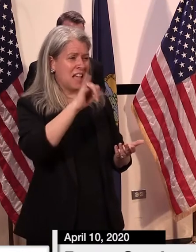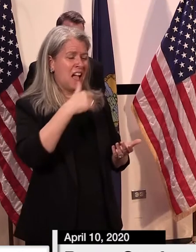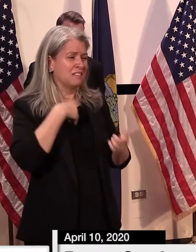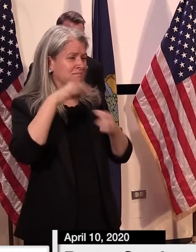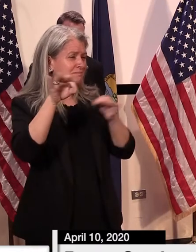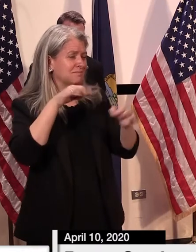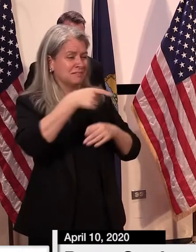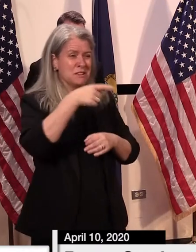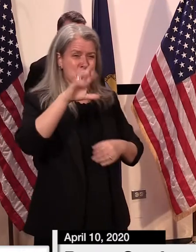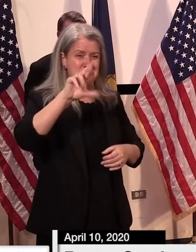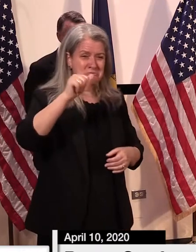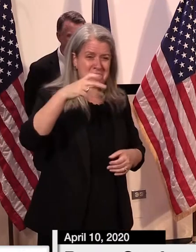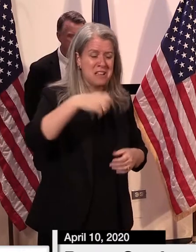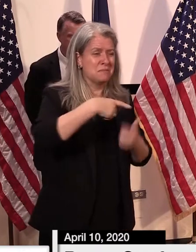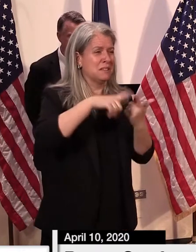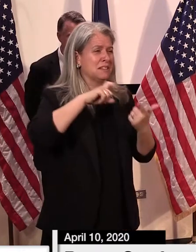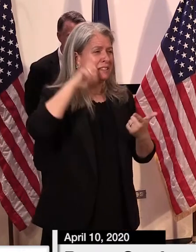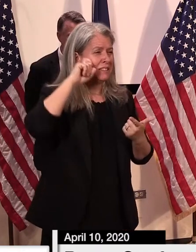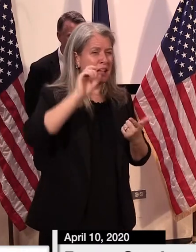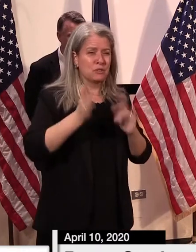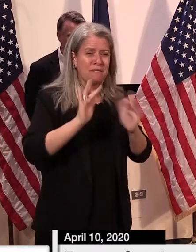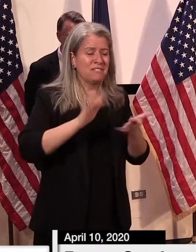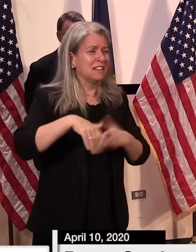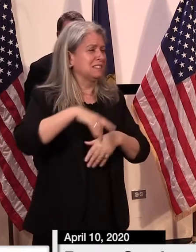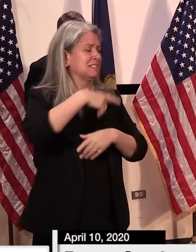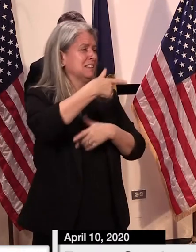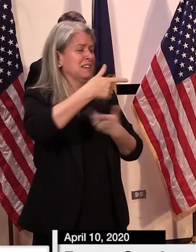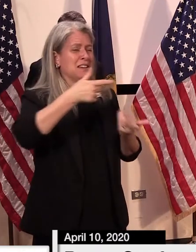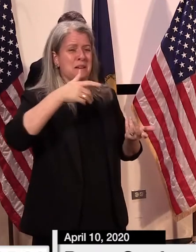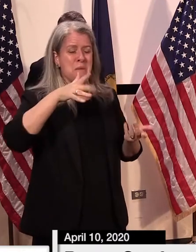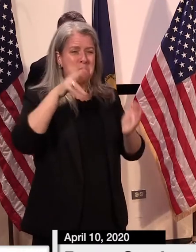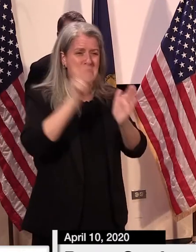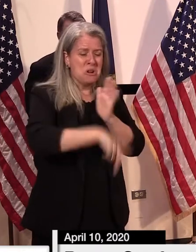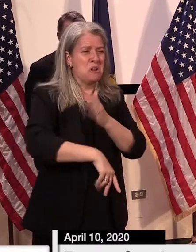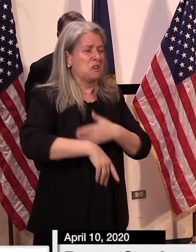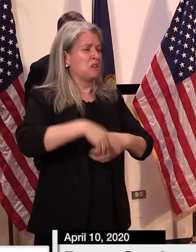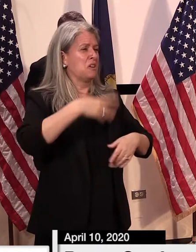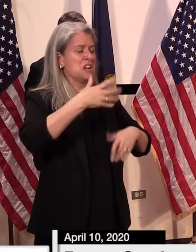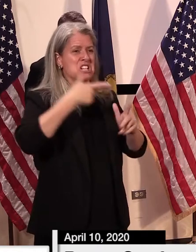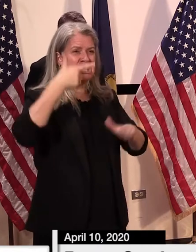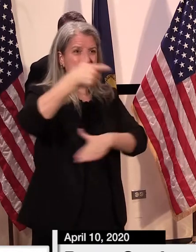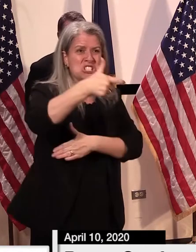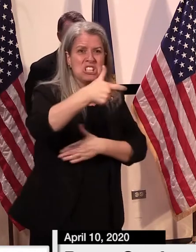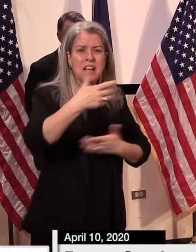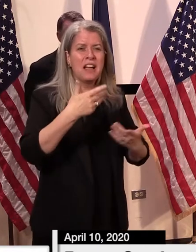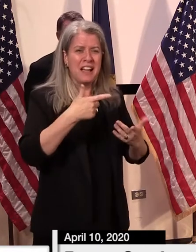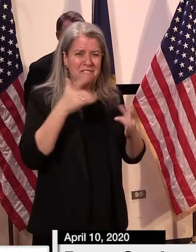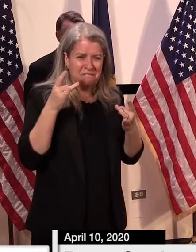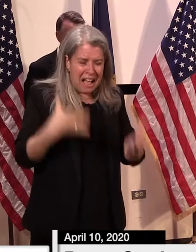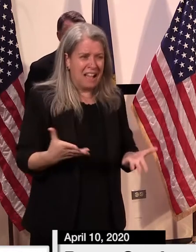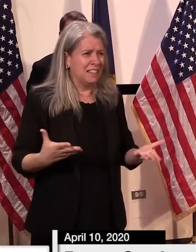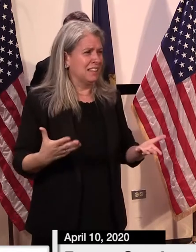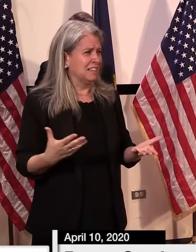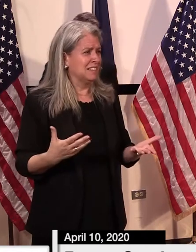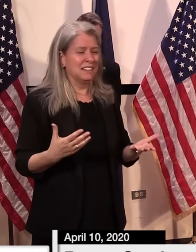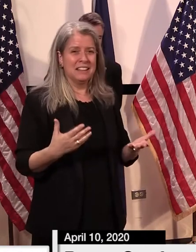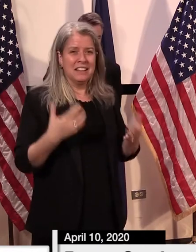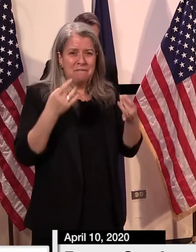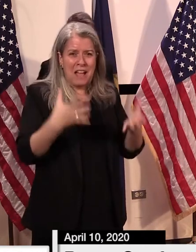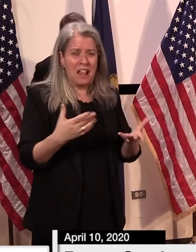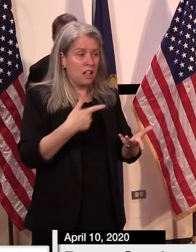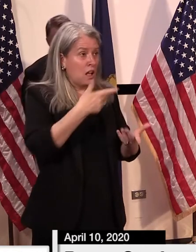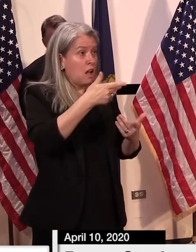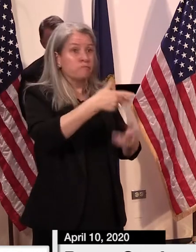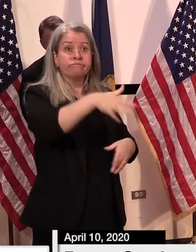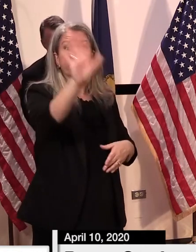in terms of sex offenses in terms of murder aggravated assault these people are violent and we're not going to let let